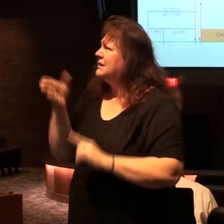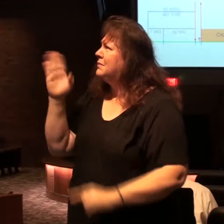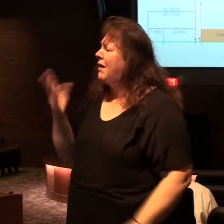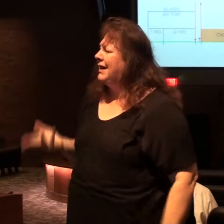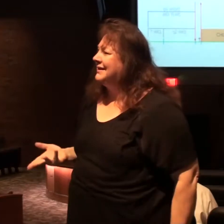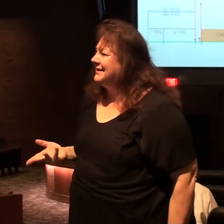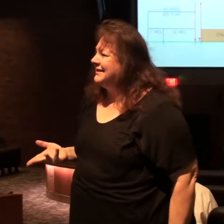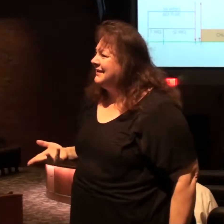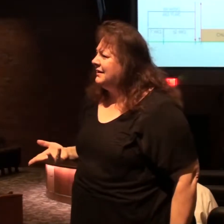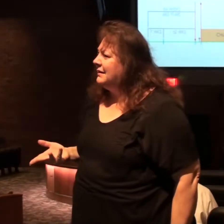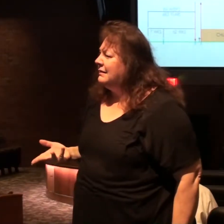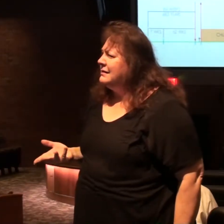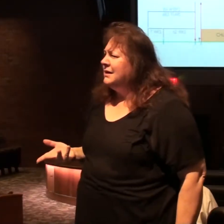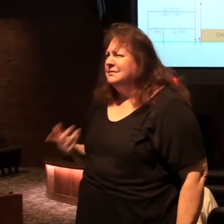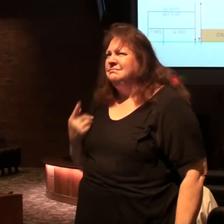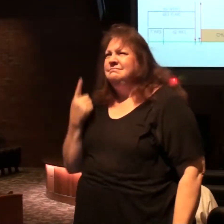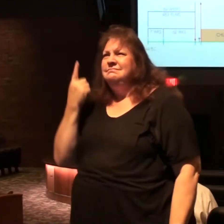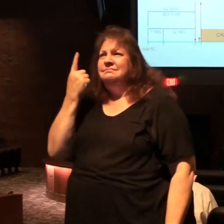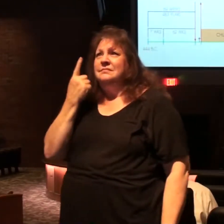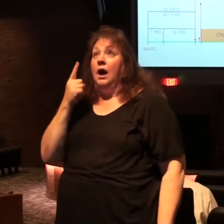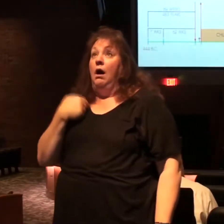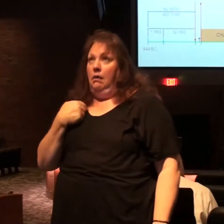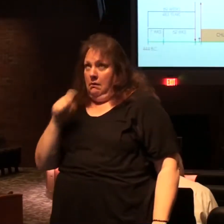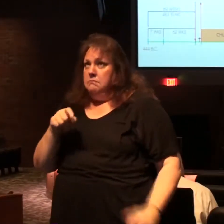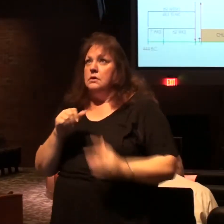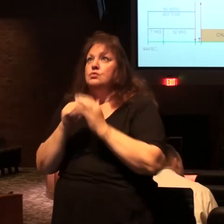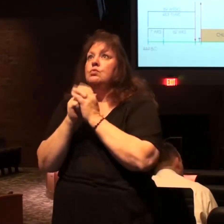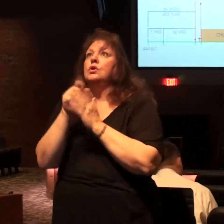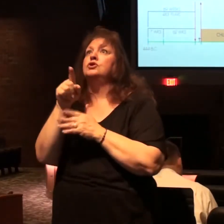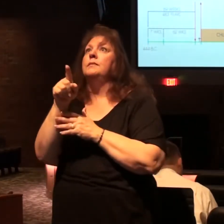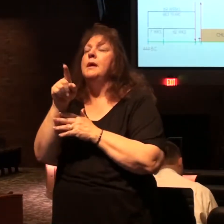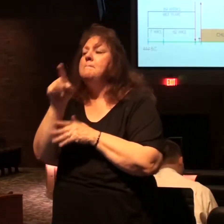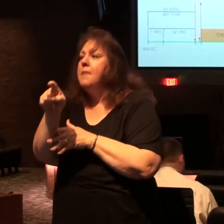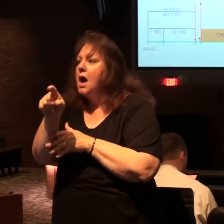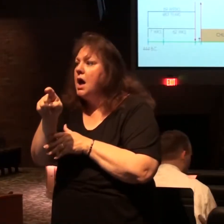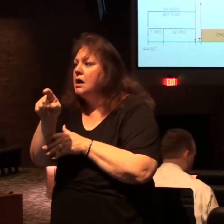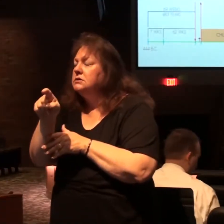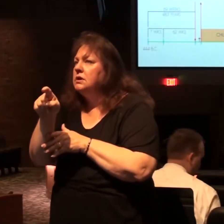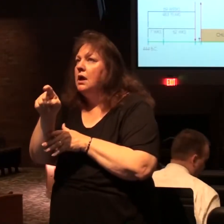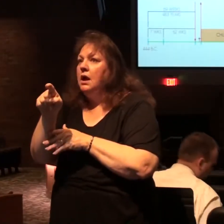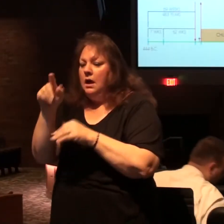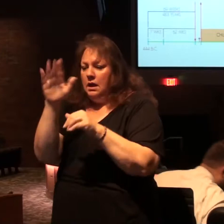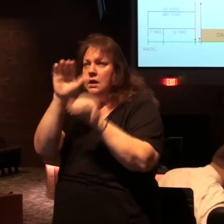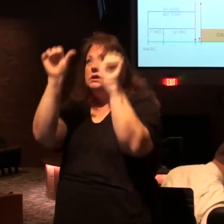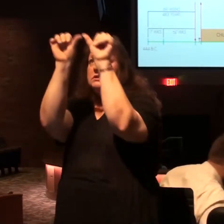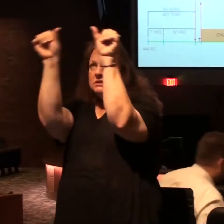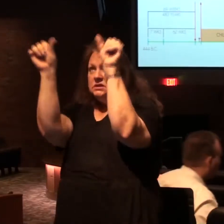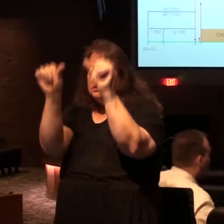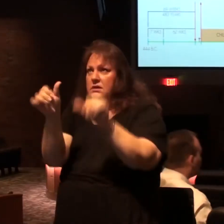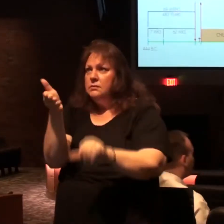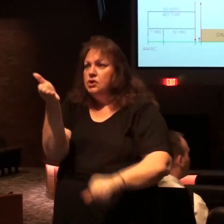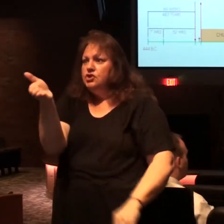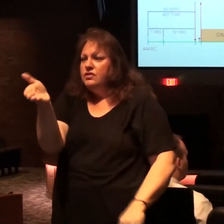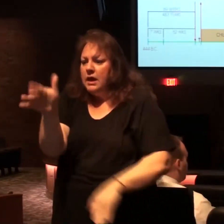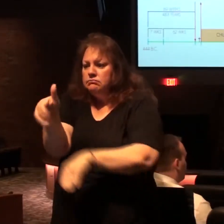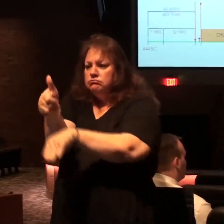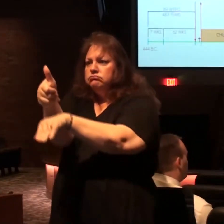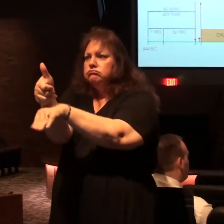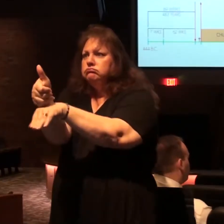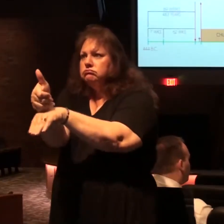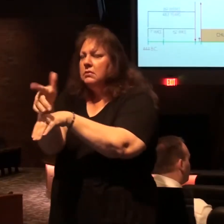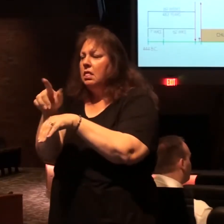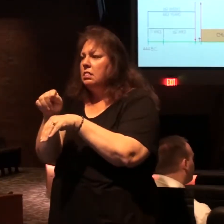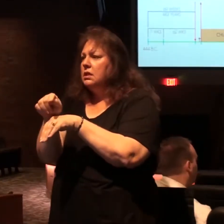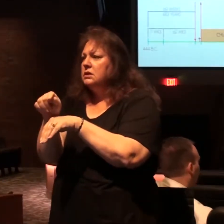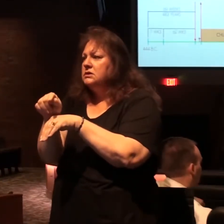and so we must worship him and besides they made an image of him and set it up in